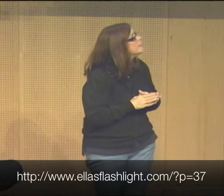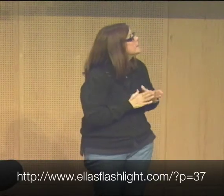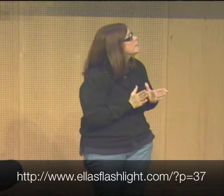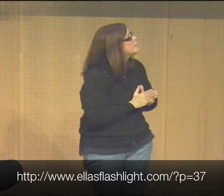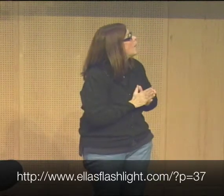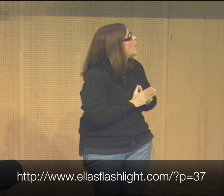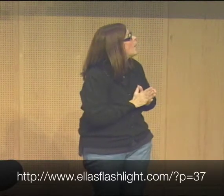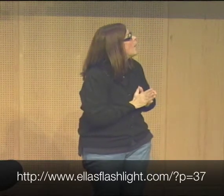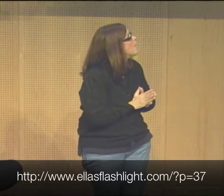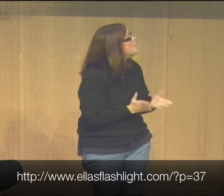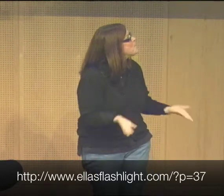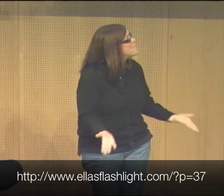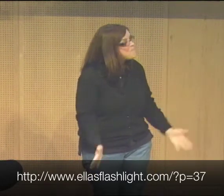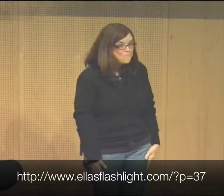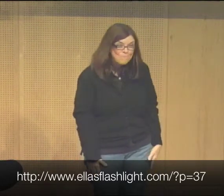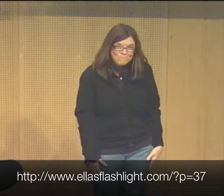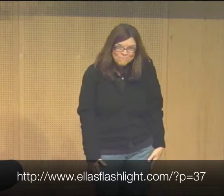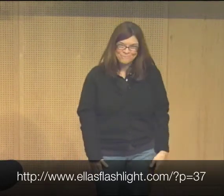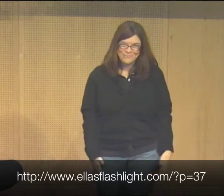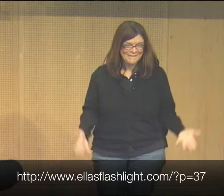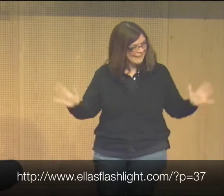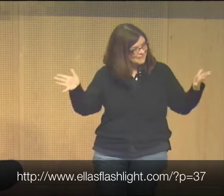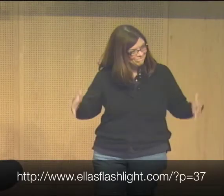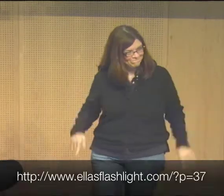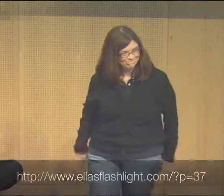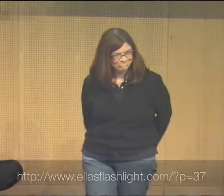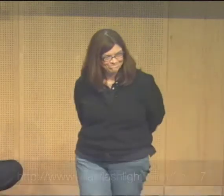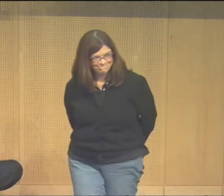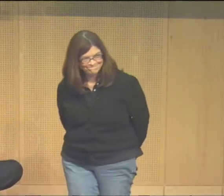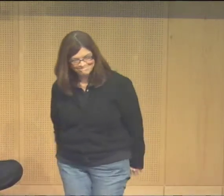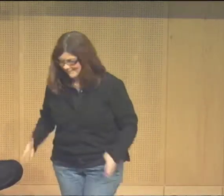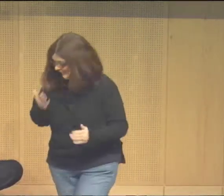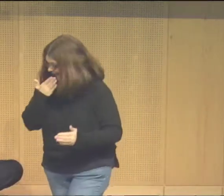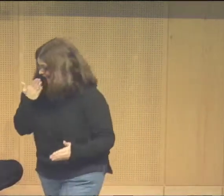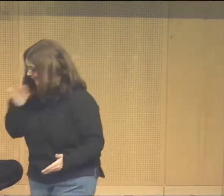A.G. Bell and his whole paradigm. But not anymore. That's it. Thank you.